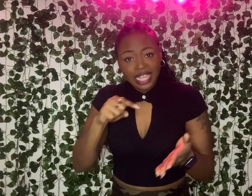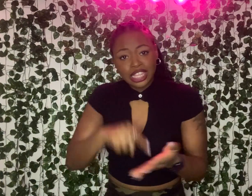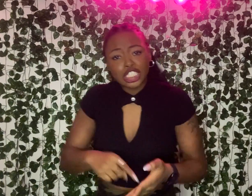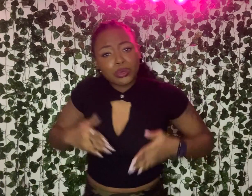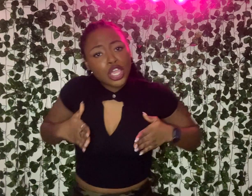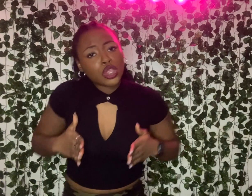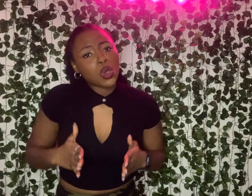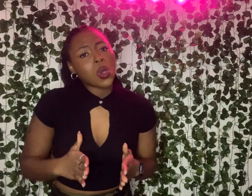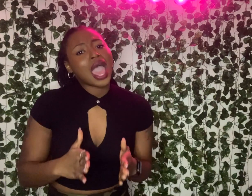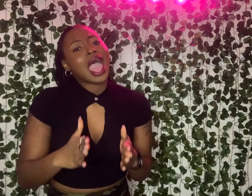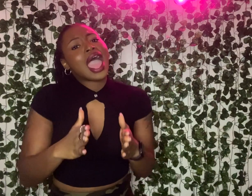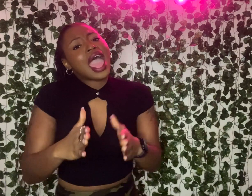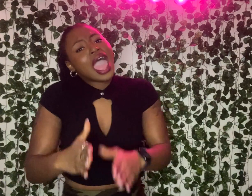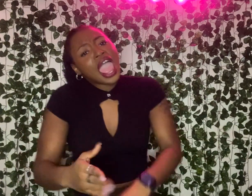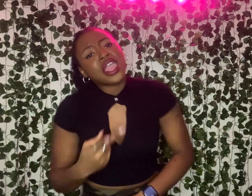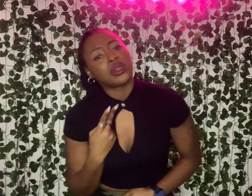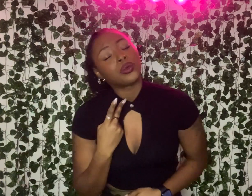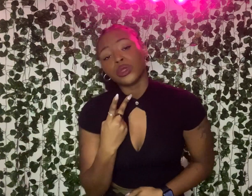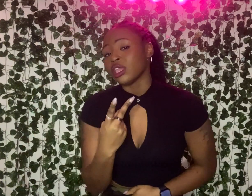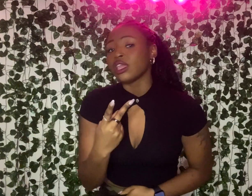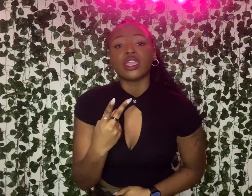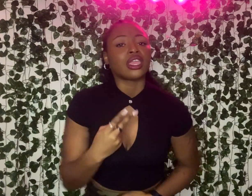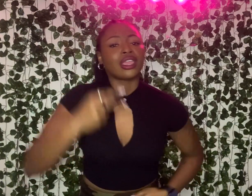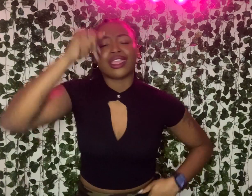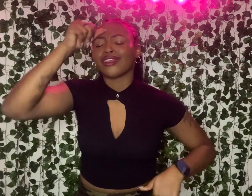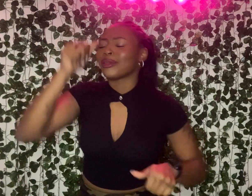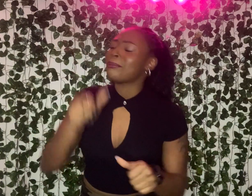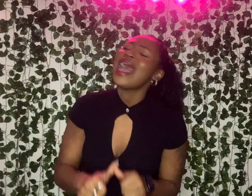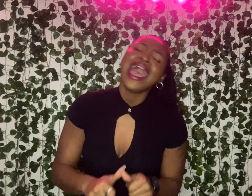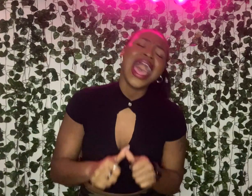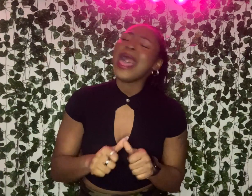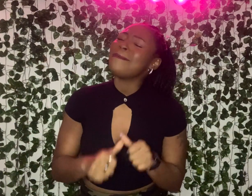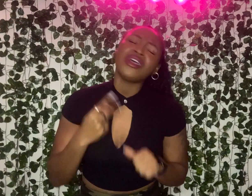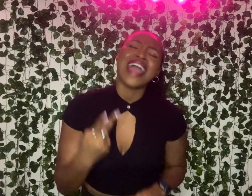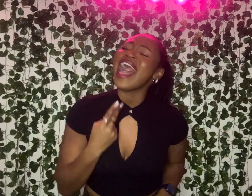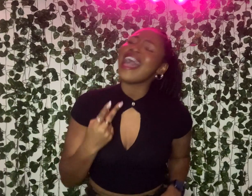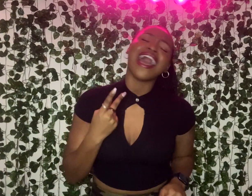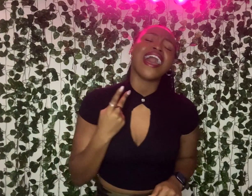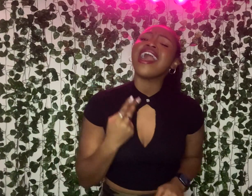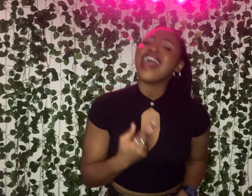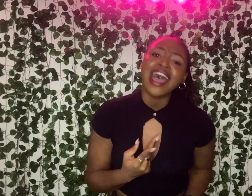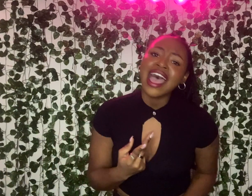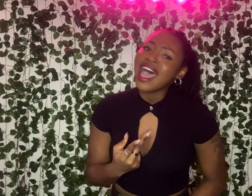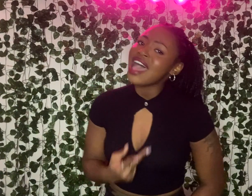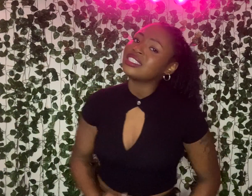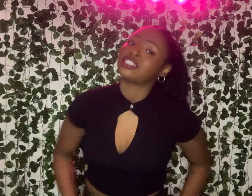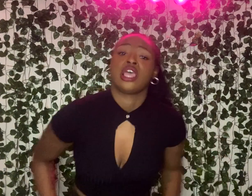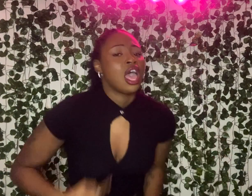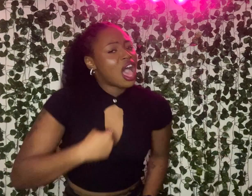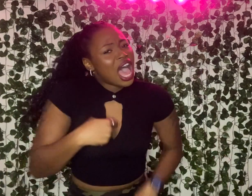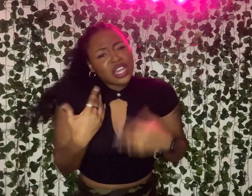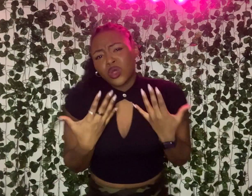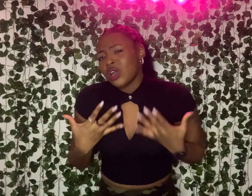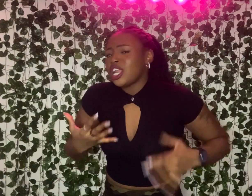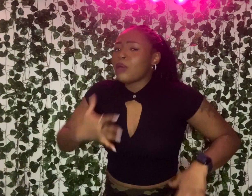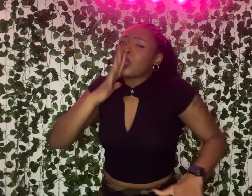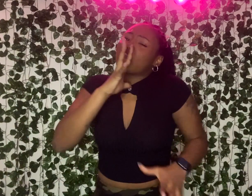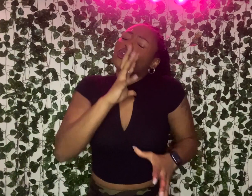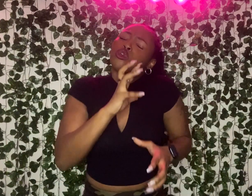Let this be the way we remember us. I don't want to be